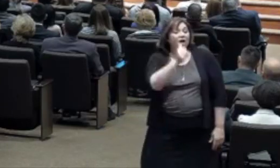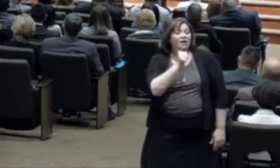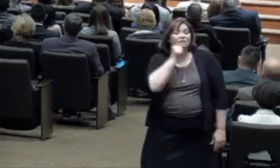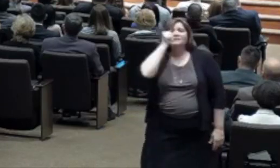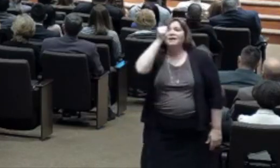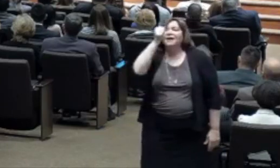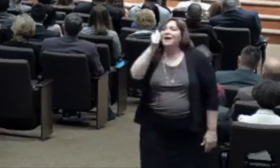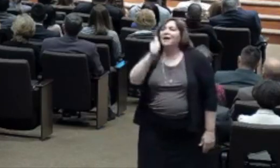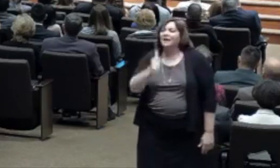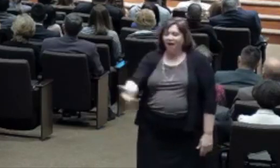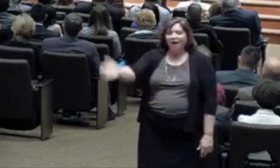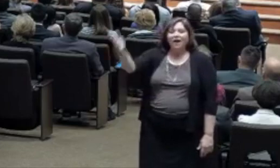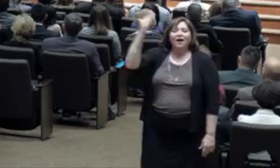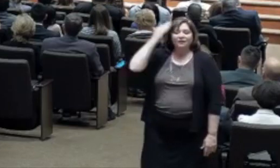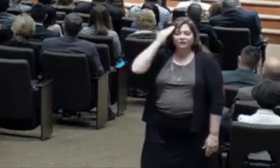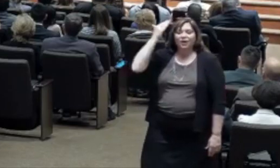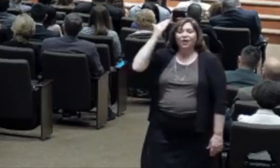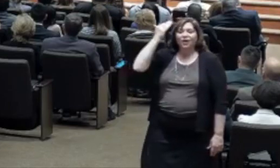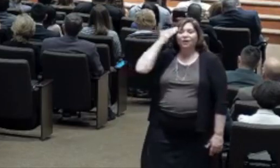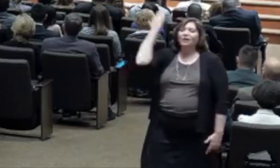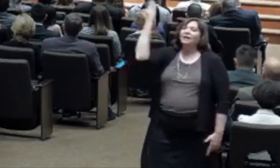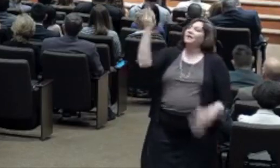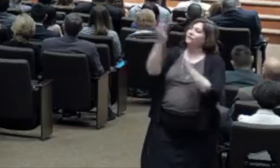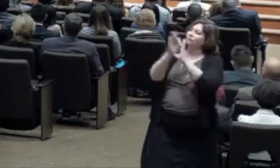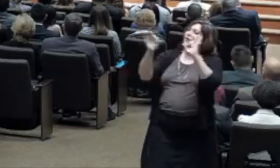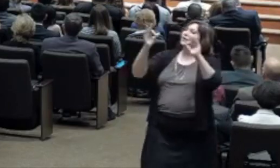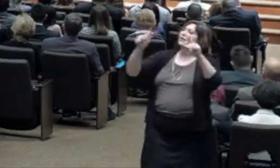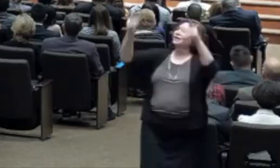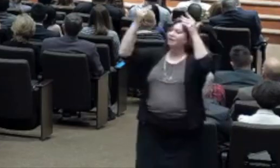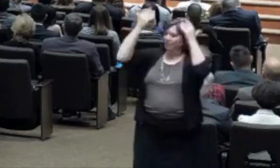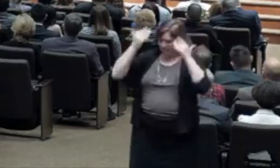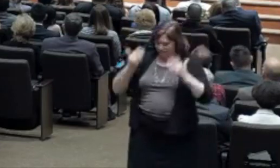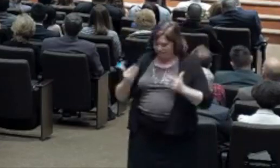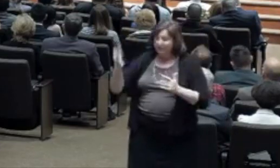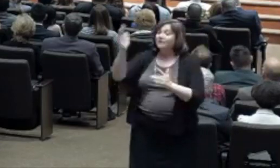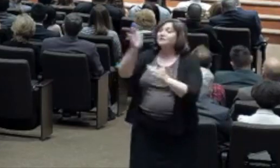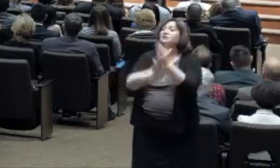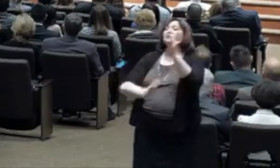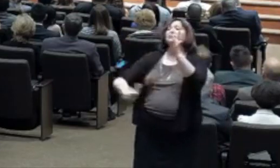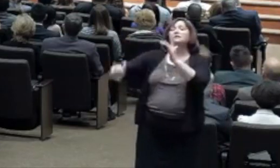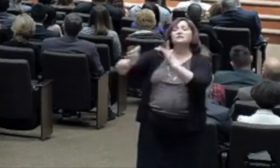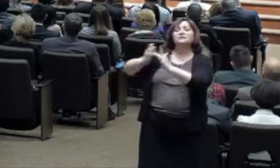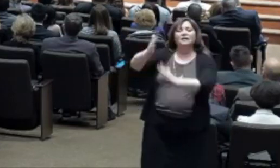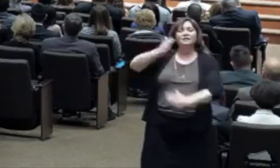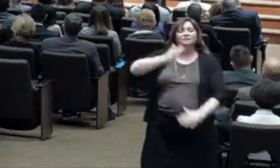sin, my king is crowned, I live in him.